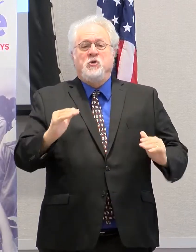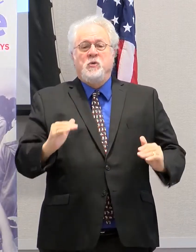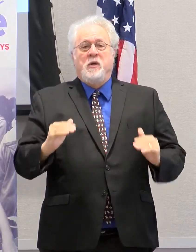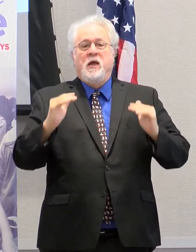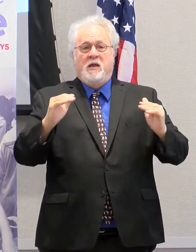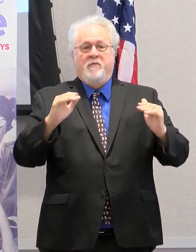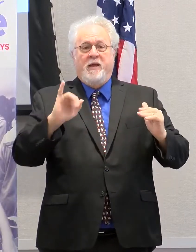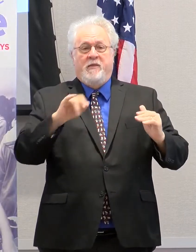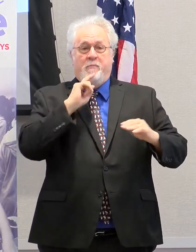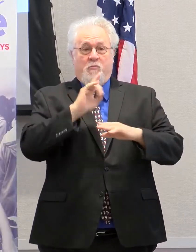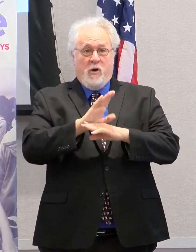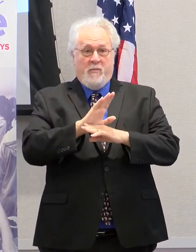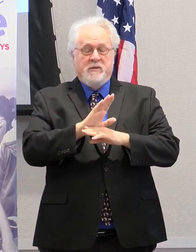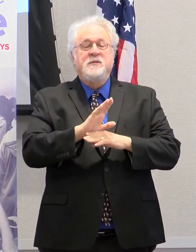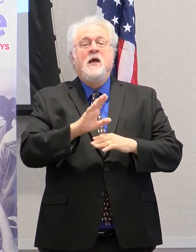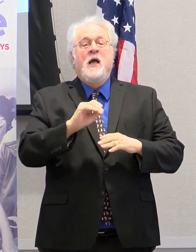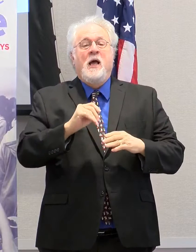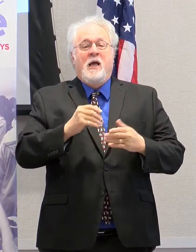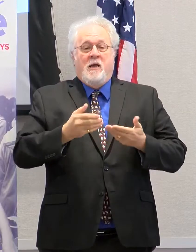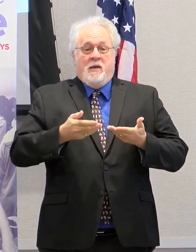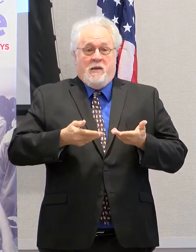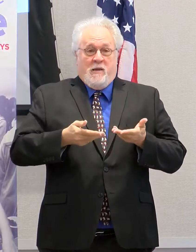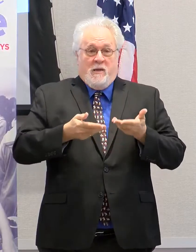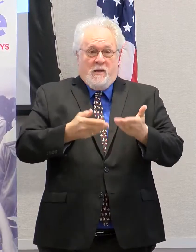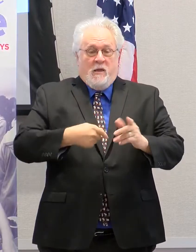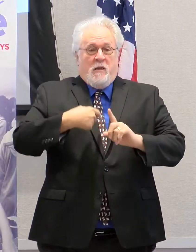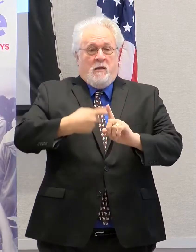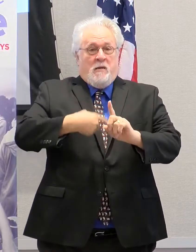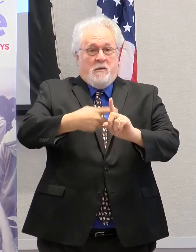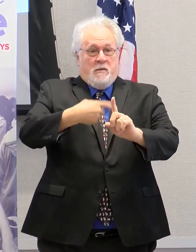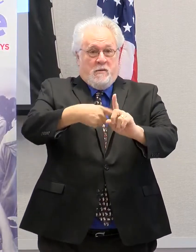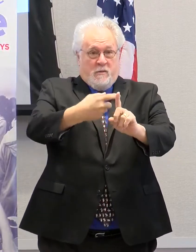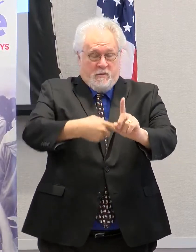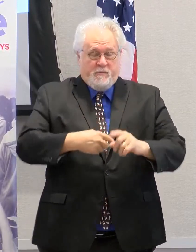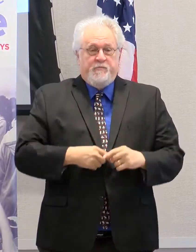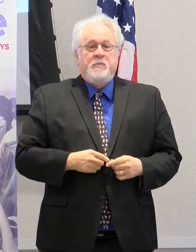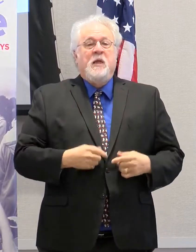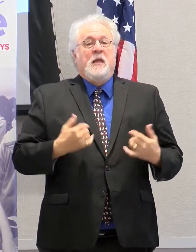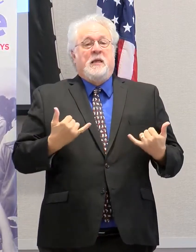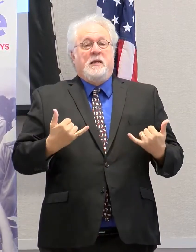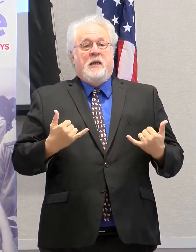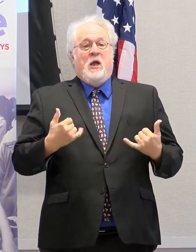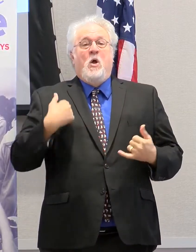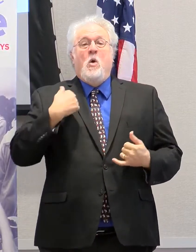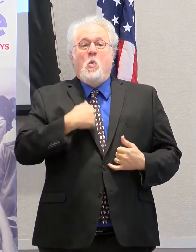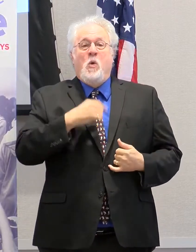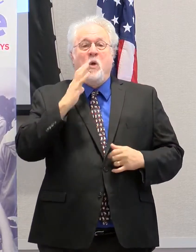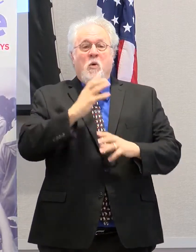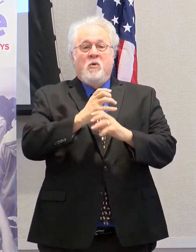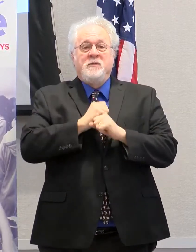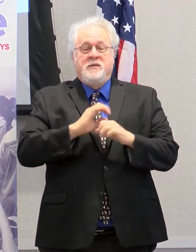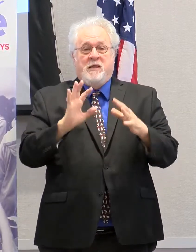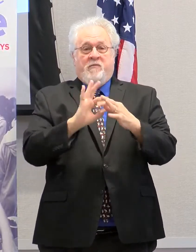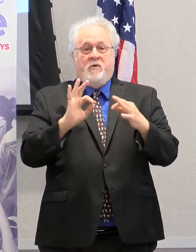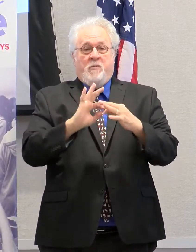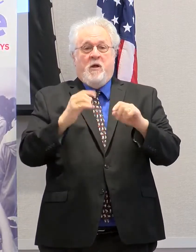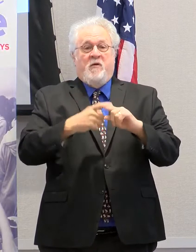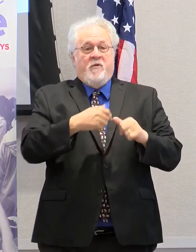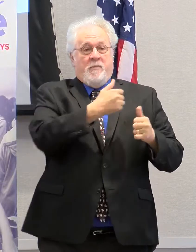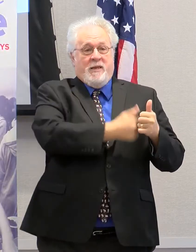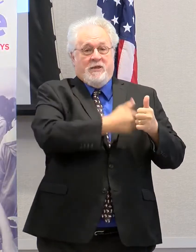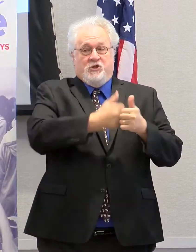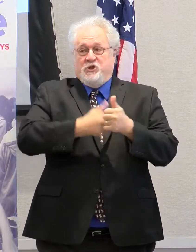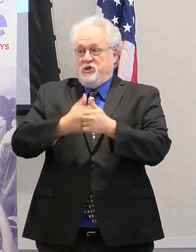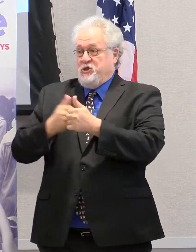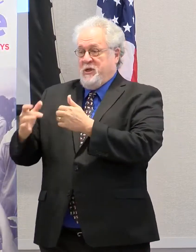the promise and to carry its month-by-month operations. At this time, we will receive remarks from each of